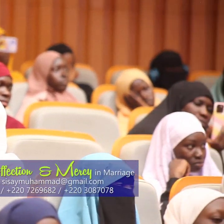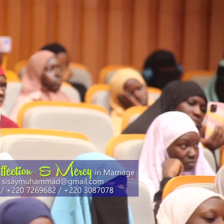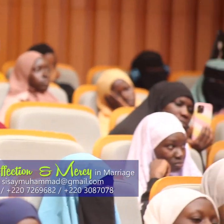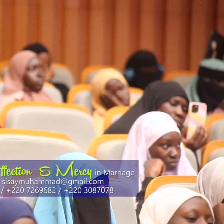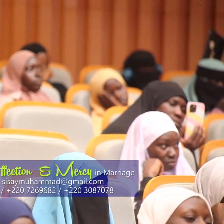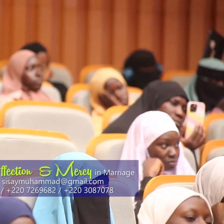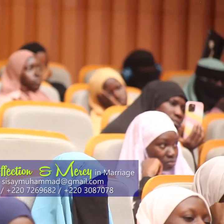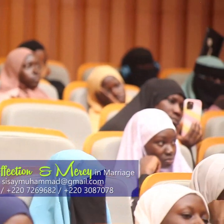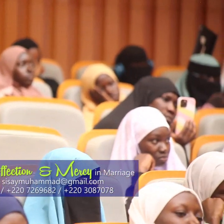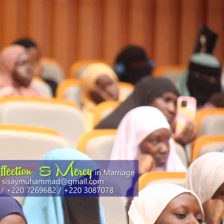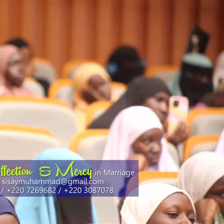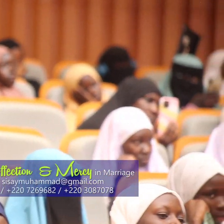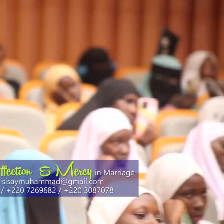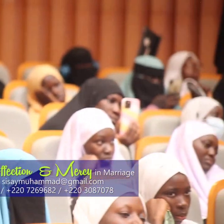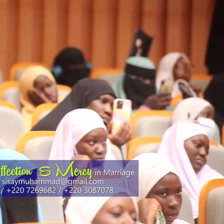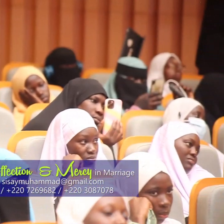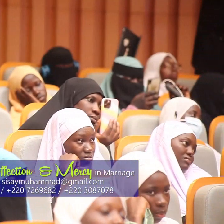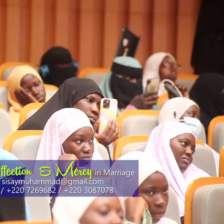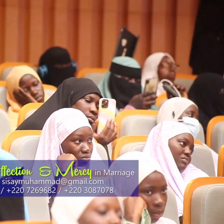jazakum allahu khairah